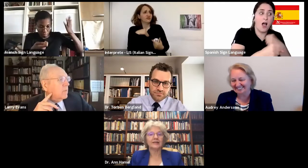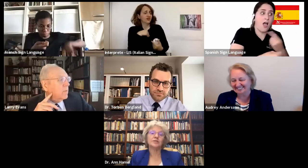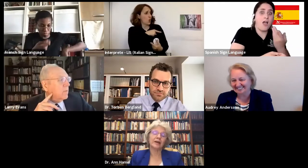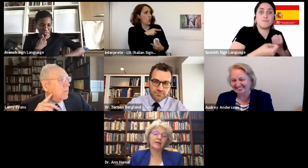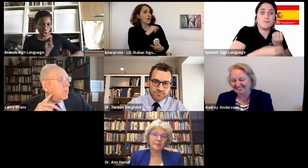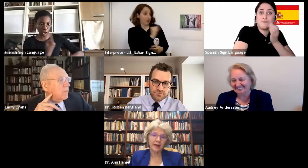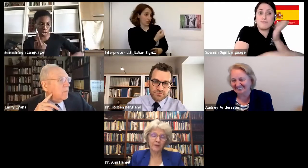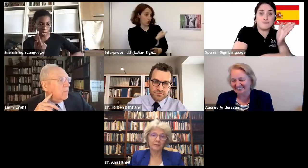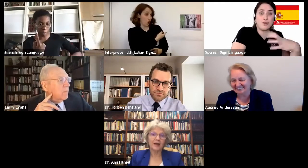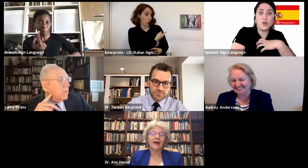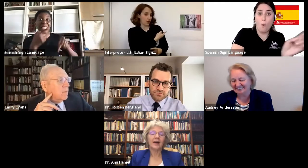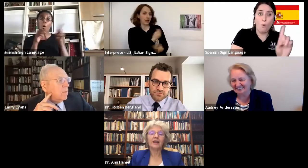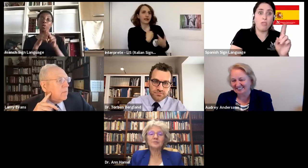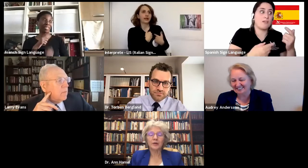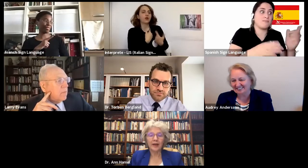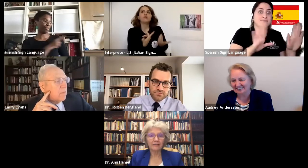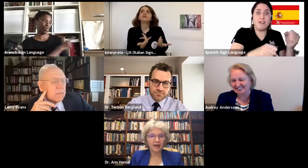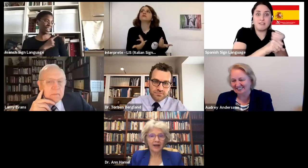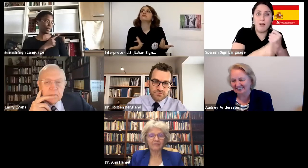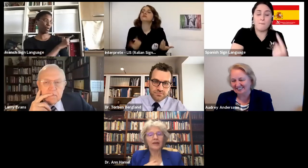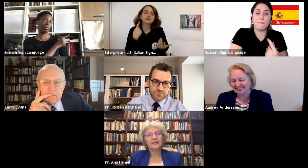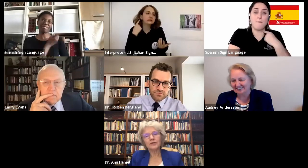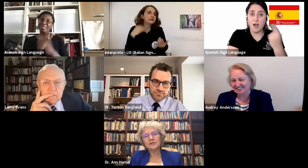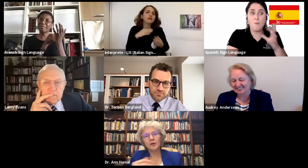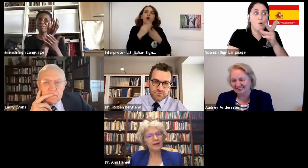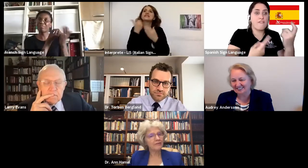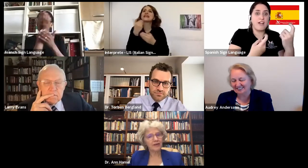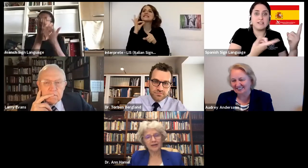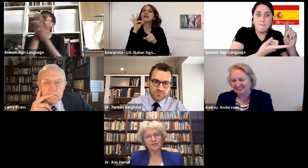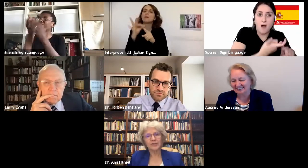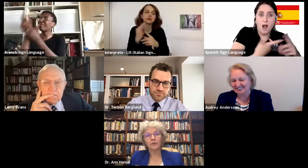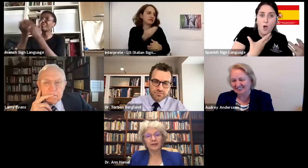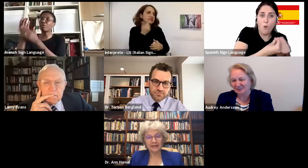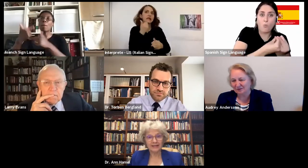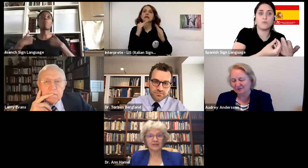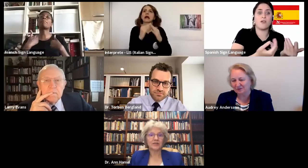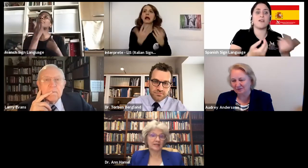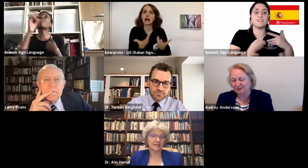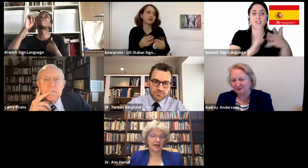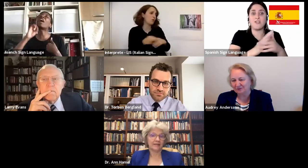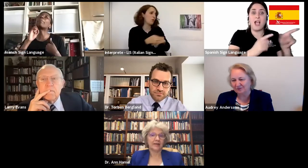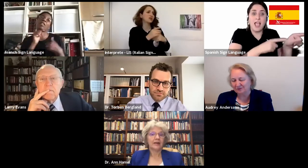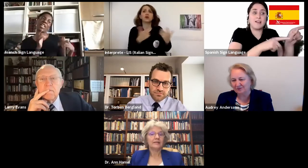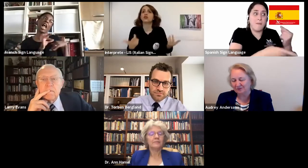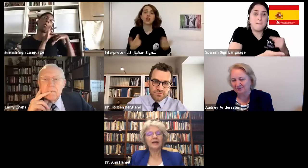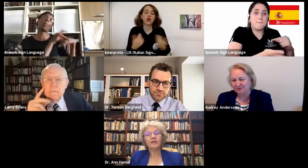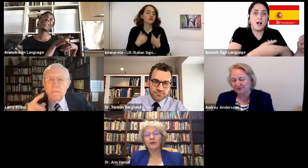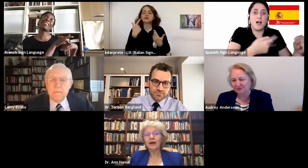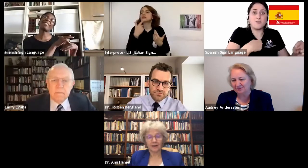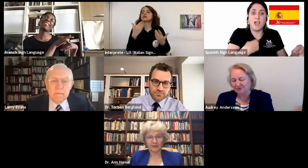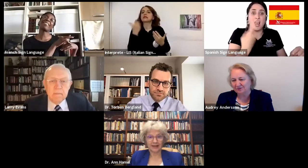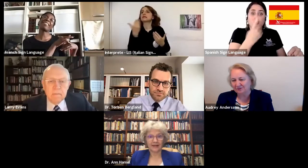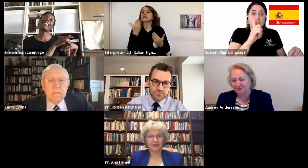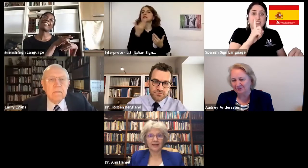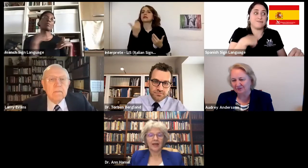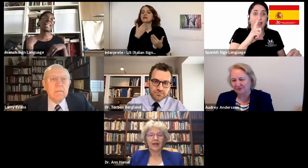him they needed. So I lost my home. I lost my way of life. There were so many factors that were linked in to his death that made it very